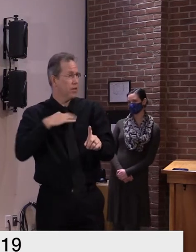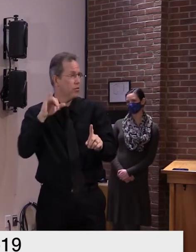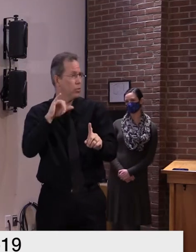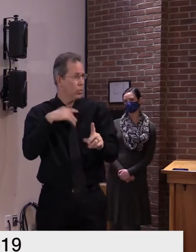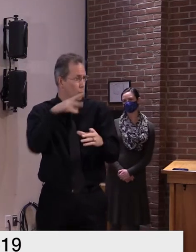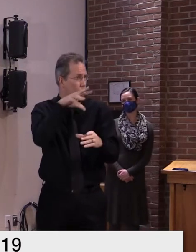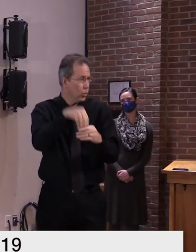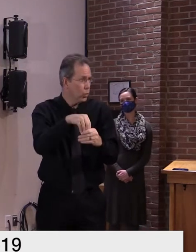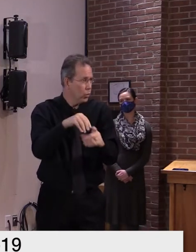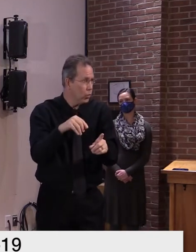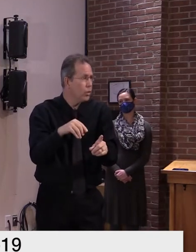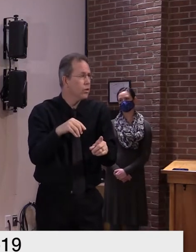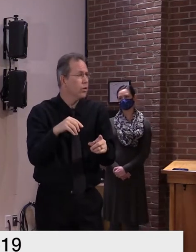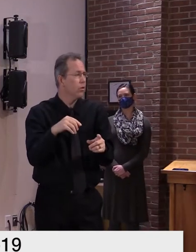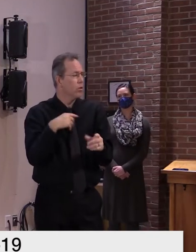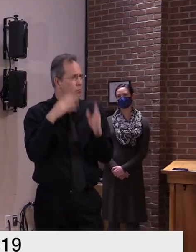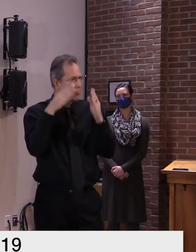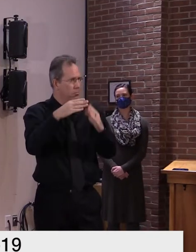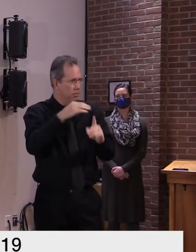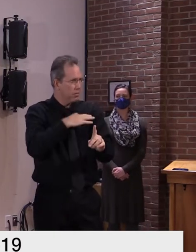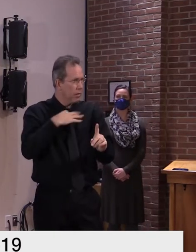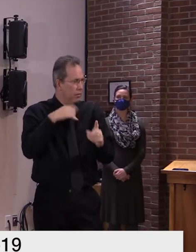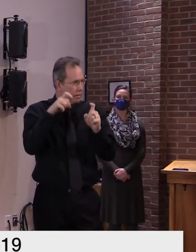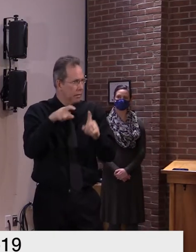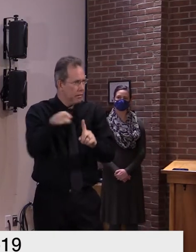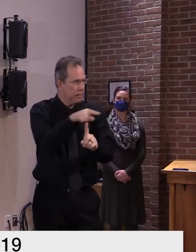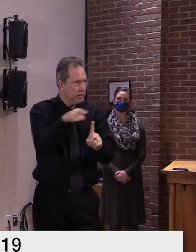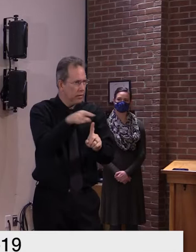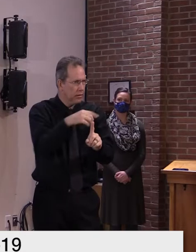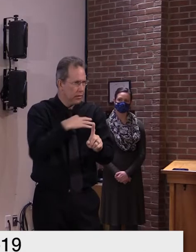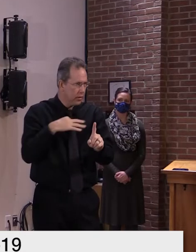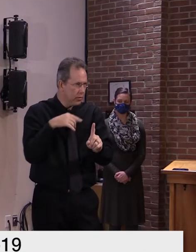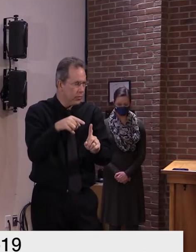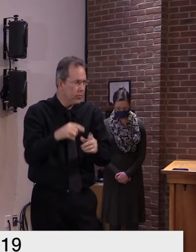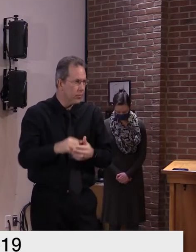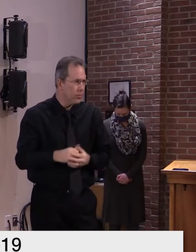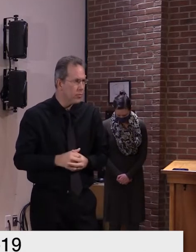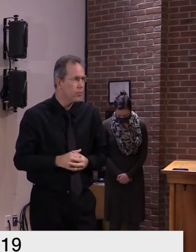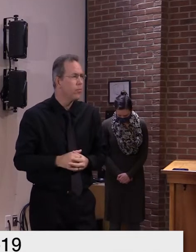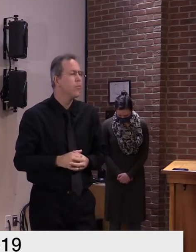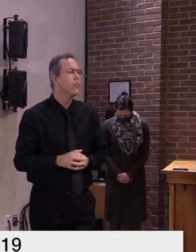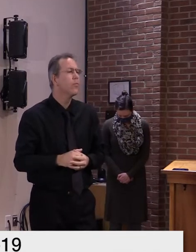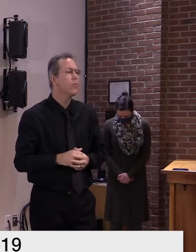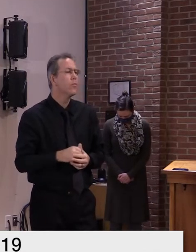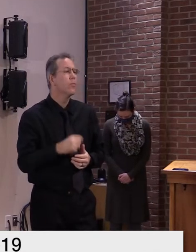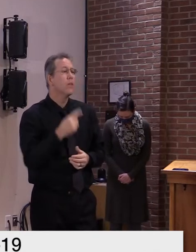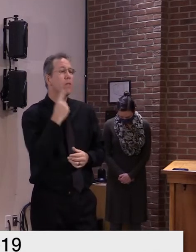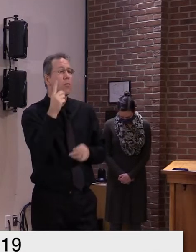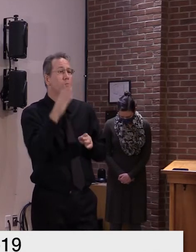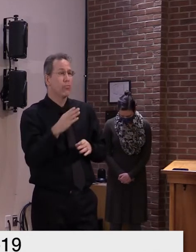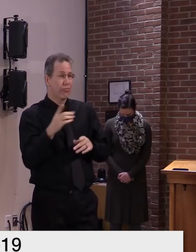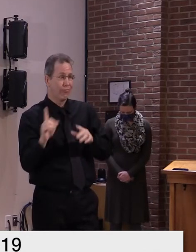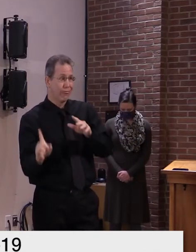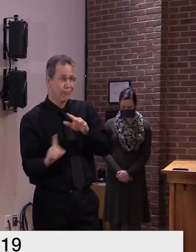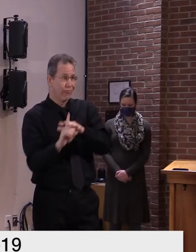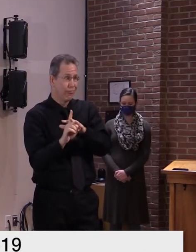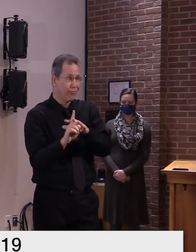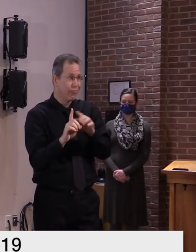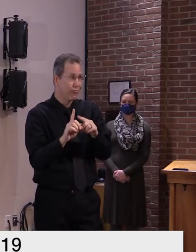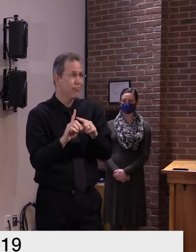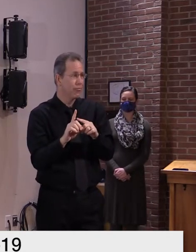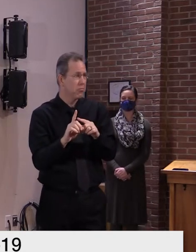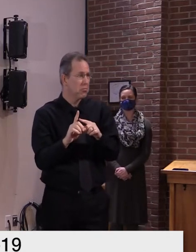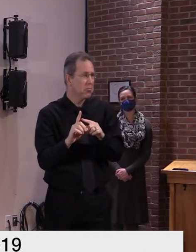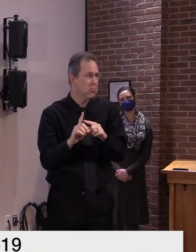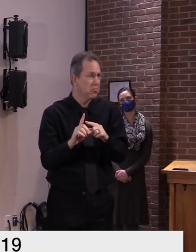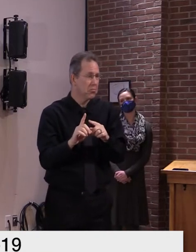talking about and then of course if there is a positive then we start facility-wide testing over multiple days as well so they